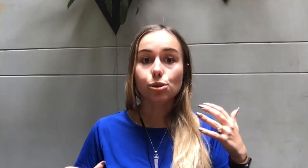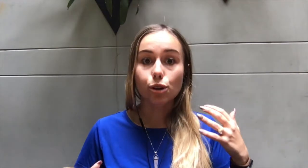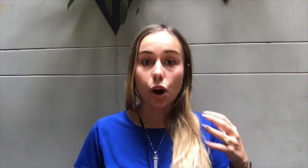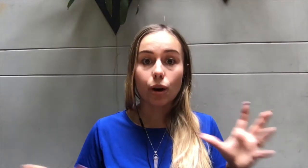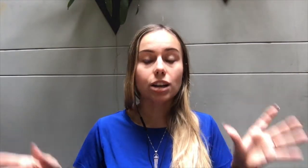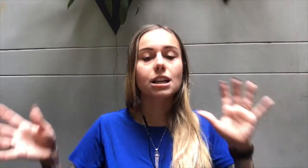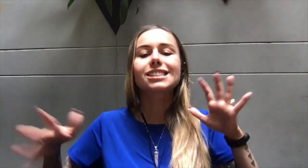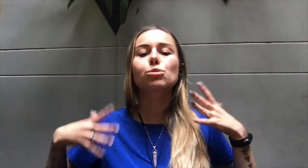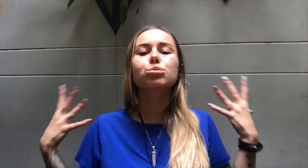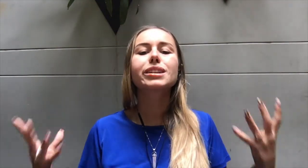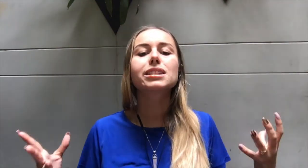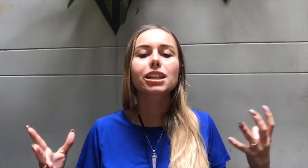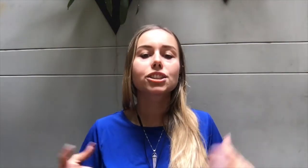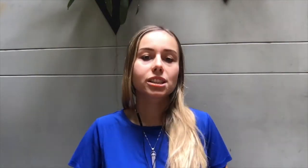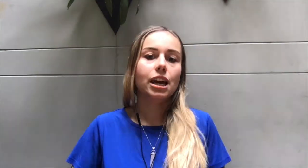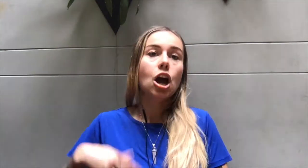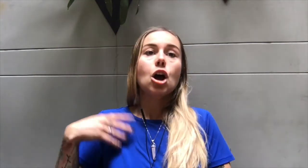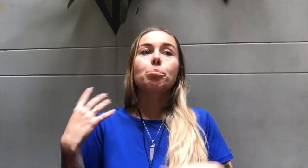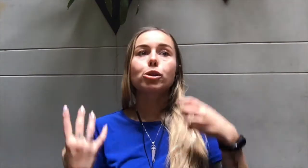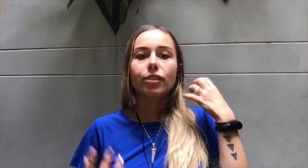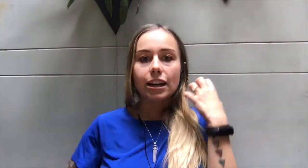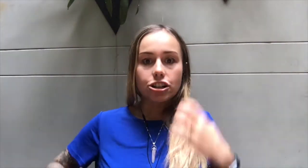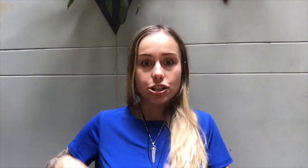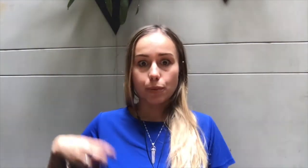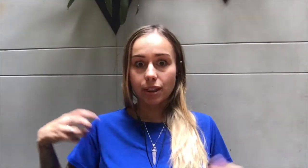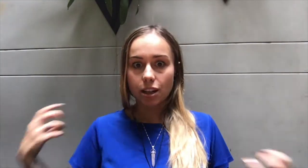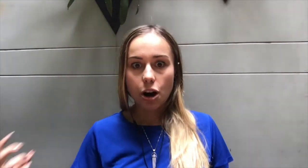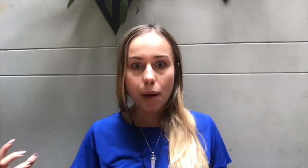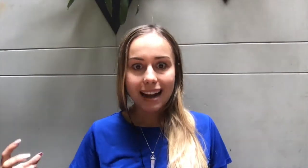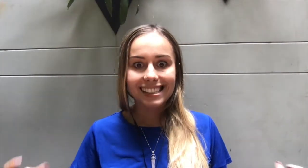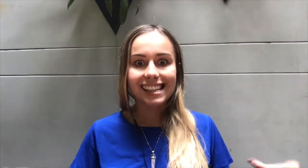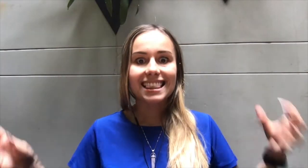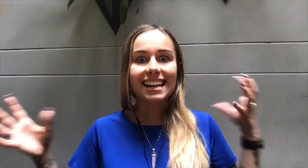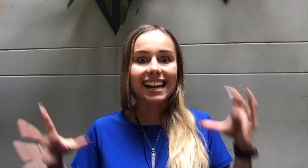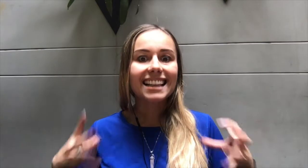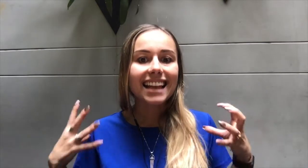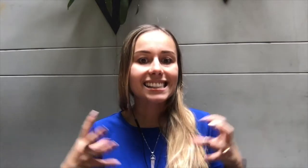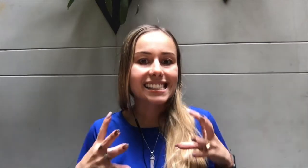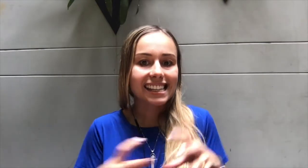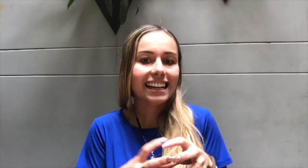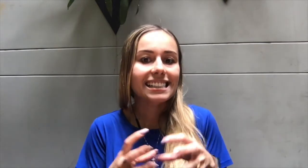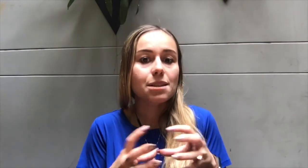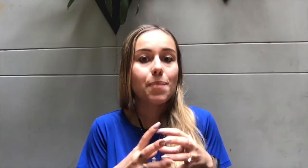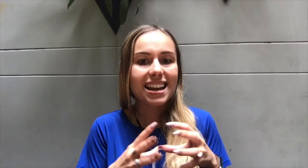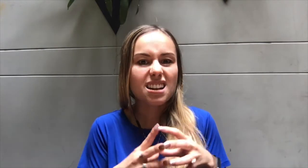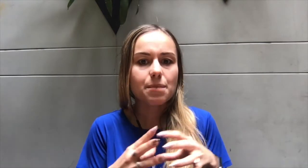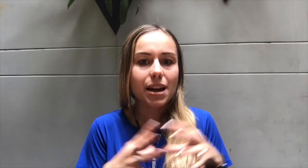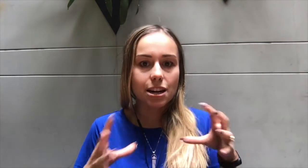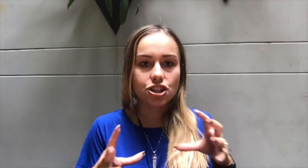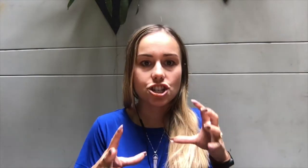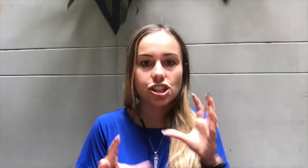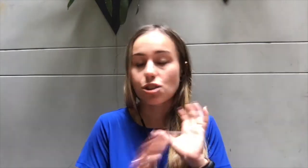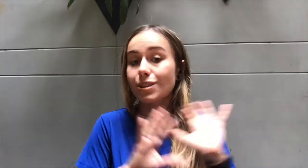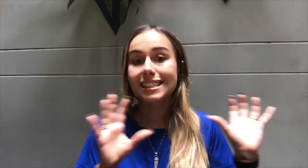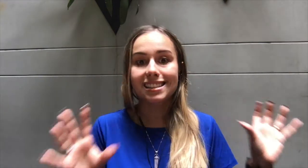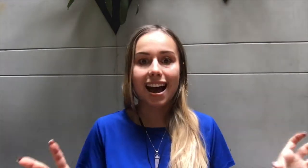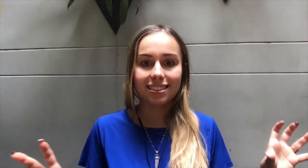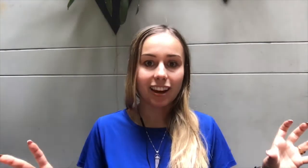you go. It's really good to move energy within our bodies and then get that stagnant, pent up energy so it's not there